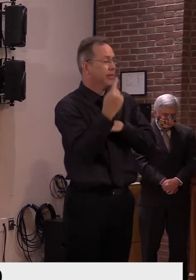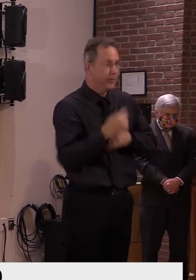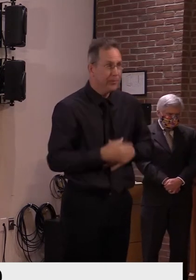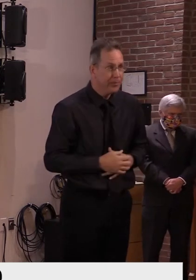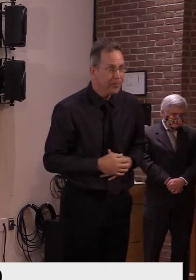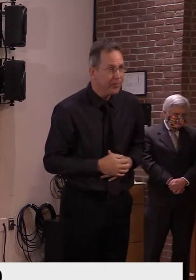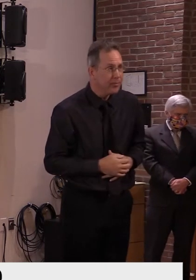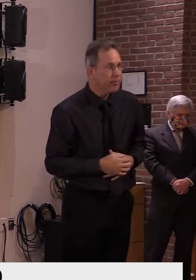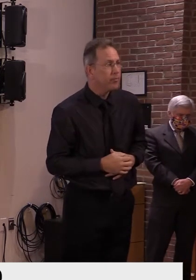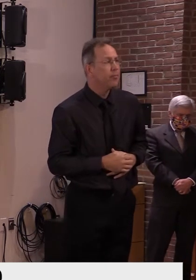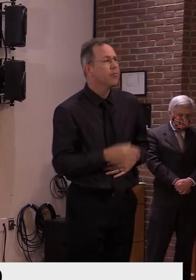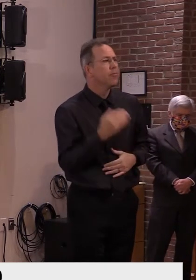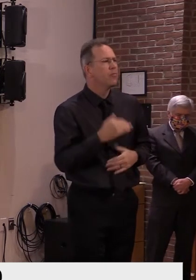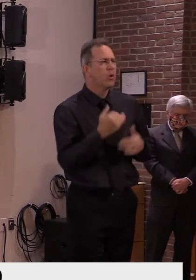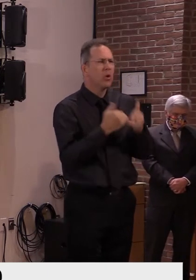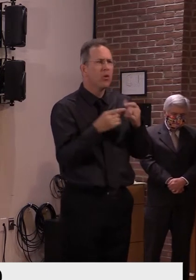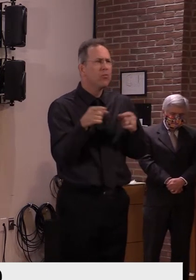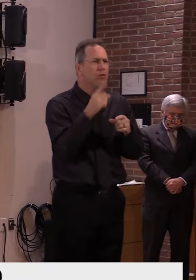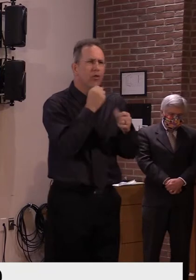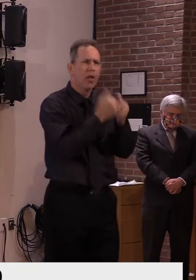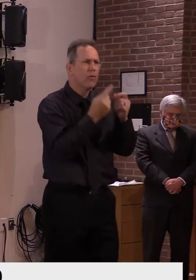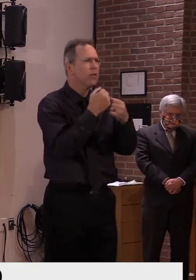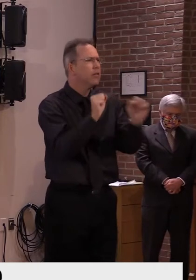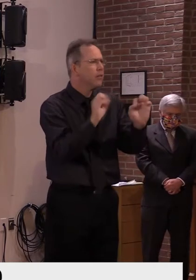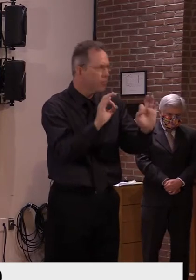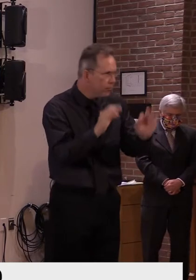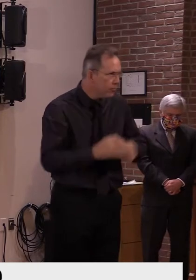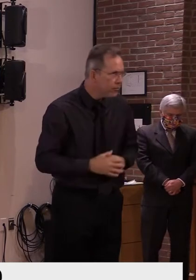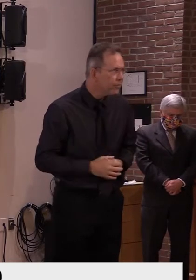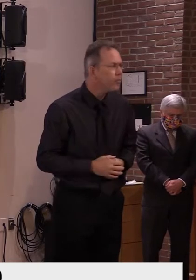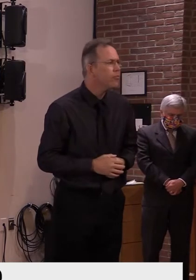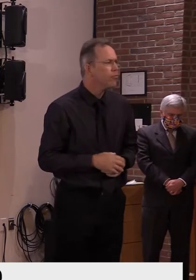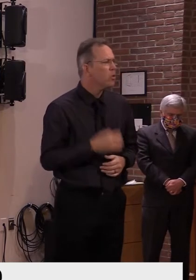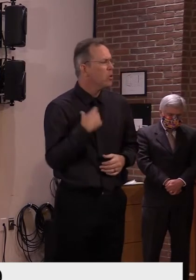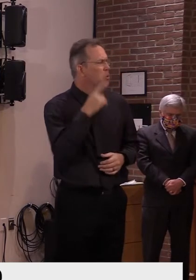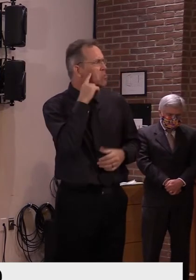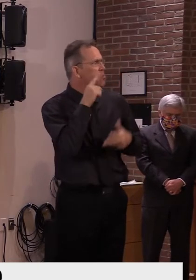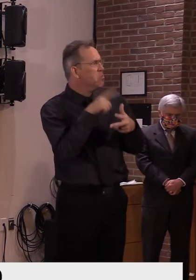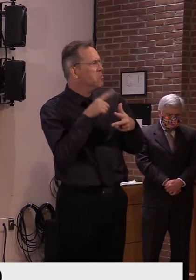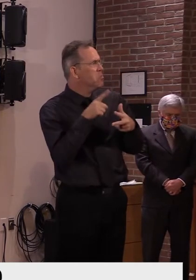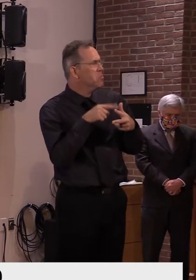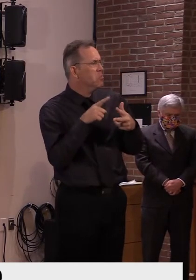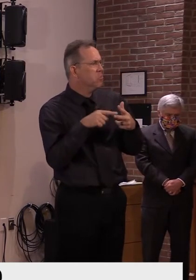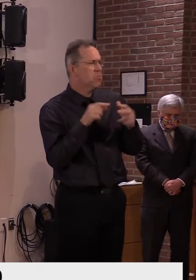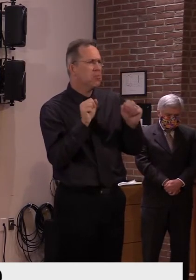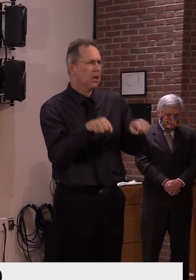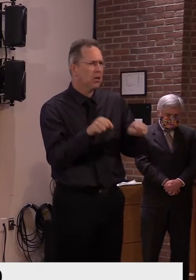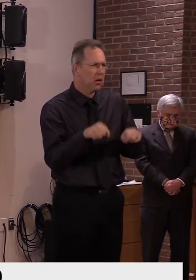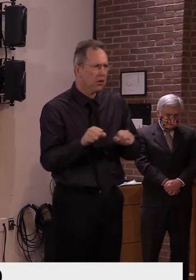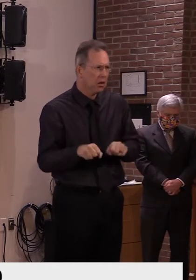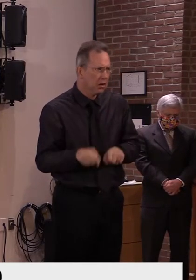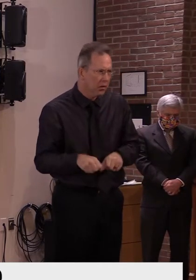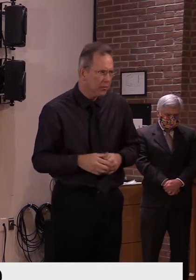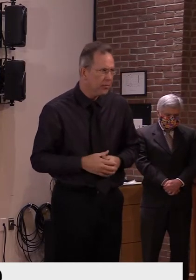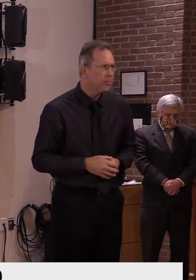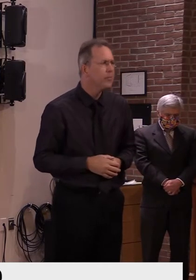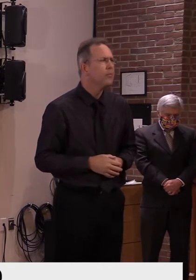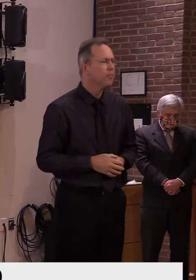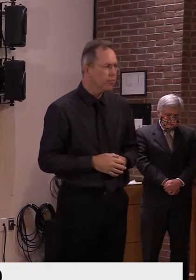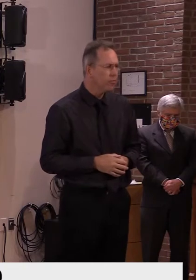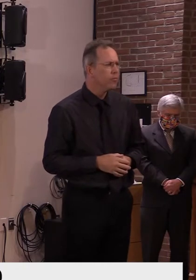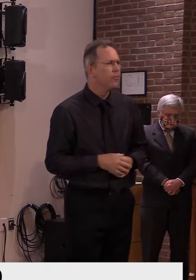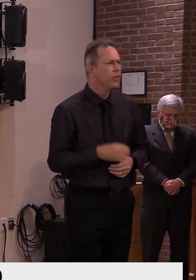protect our friends, neighbors, and poll workers. It may look a little different than what you're used to, but Vermonters have once again shown their